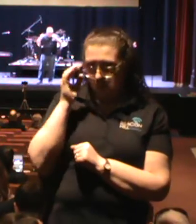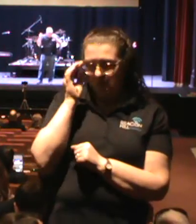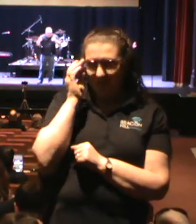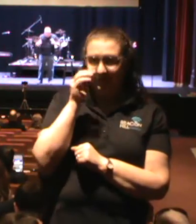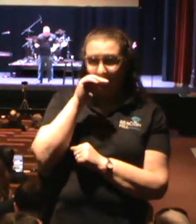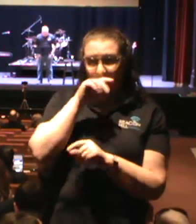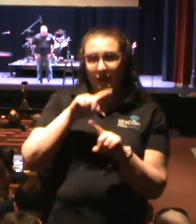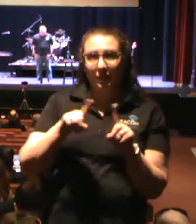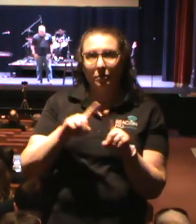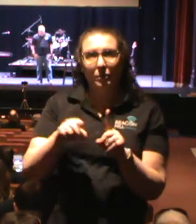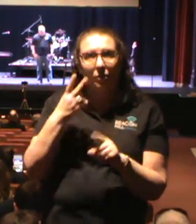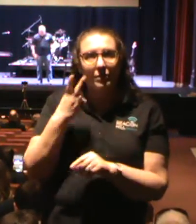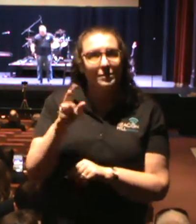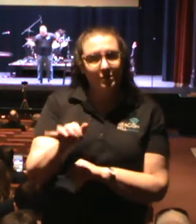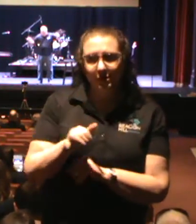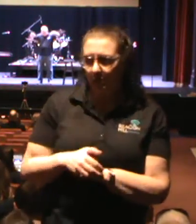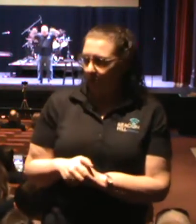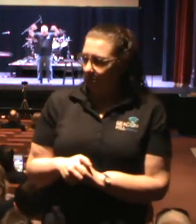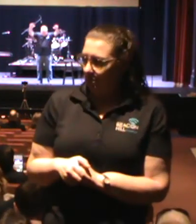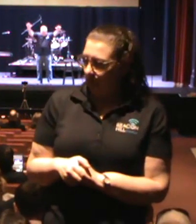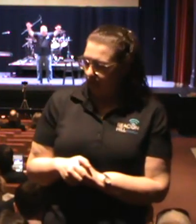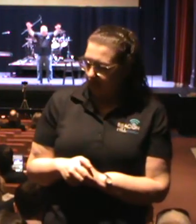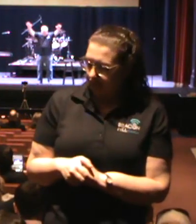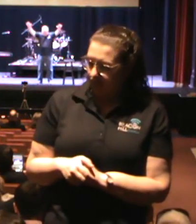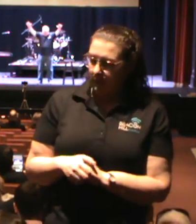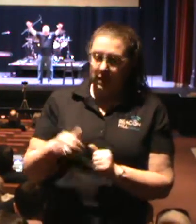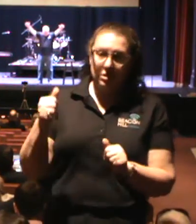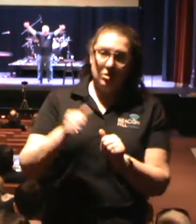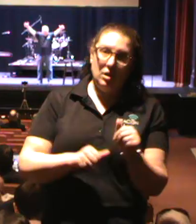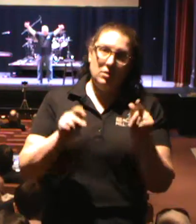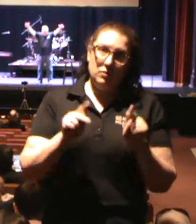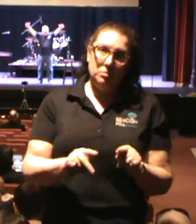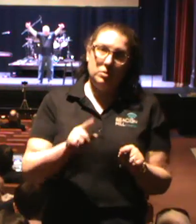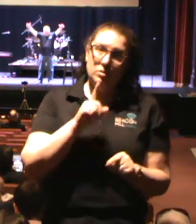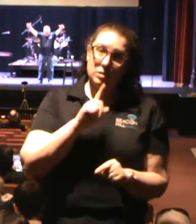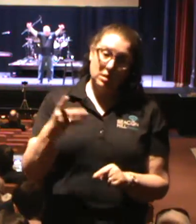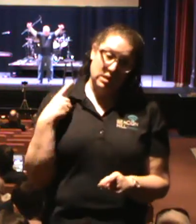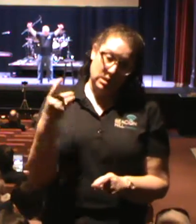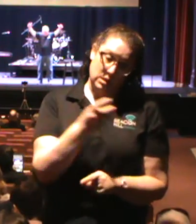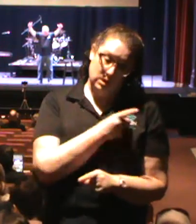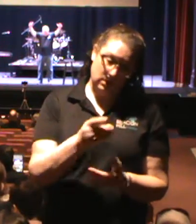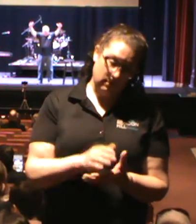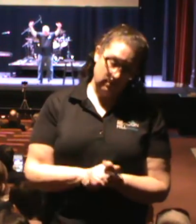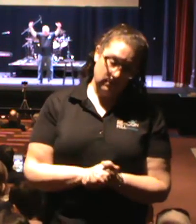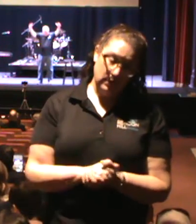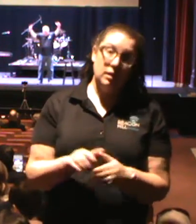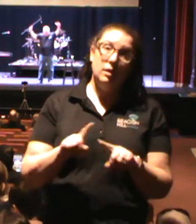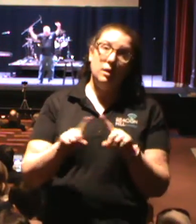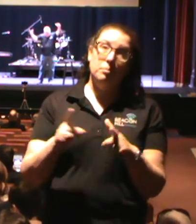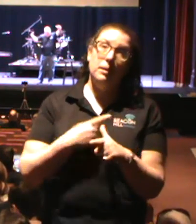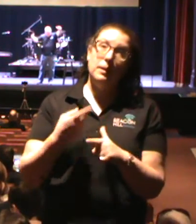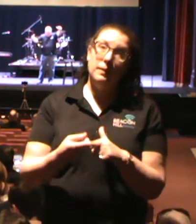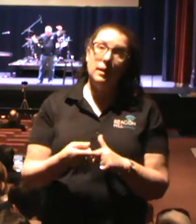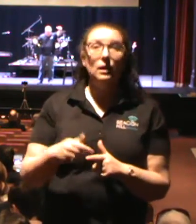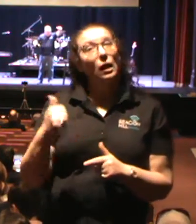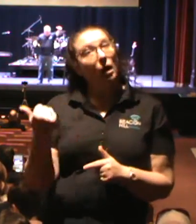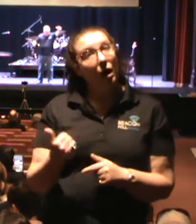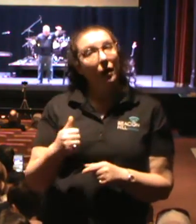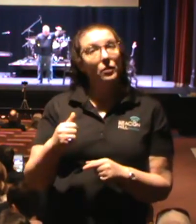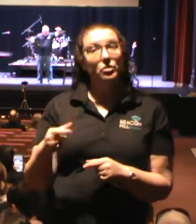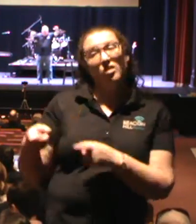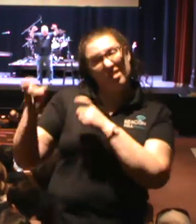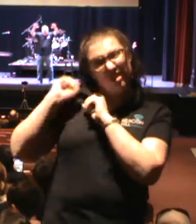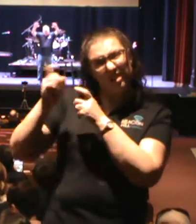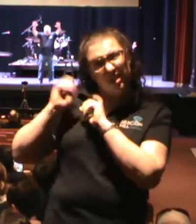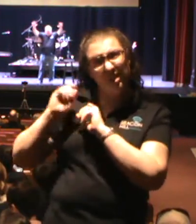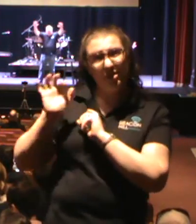But we see this, right? So in the general sense, everybody is a deacon. But then some are gifted to that.